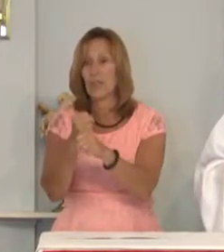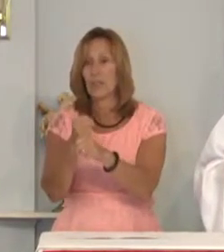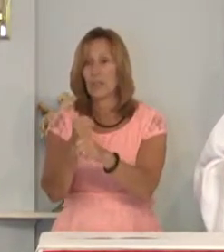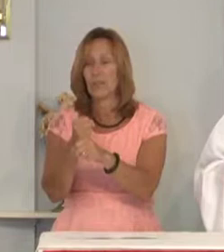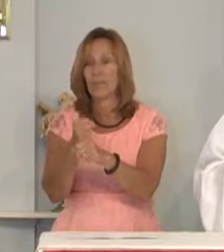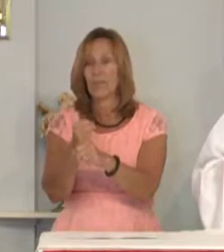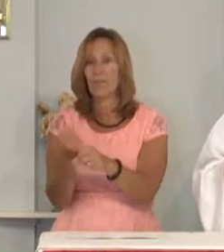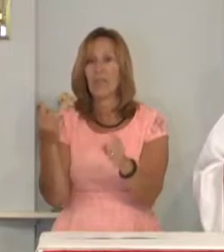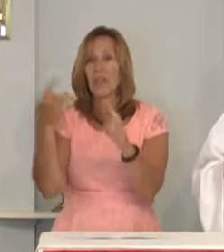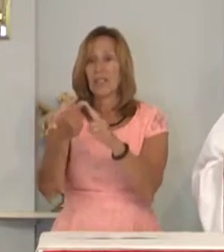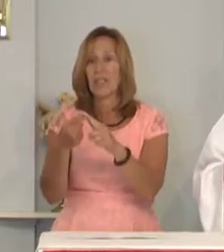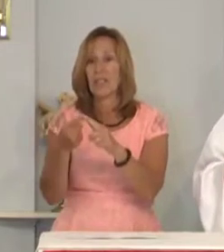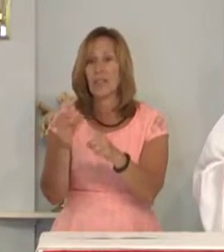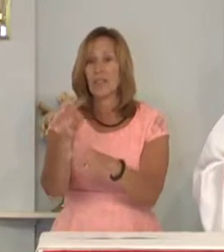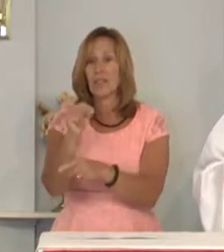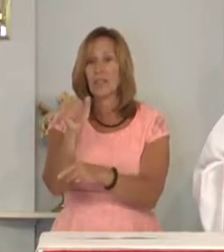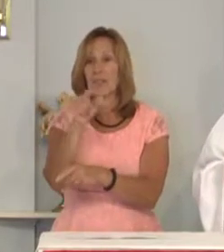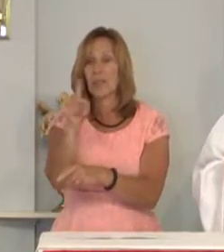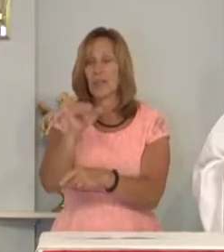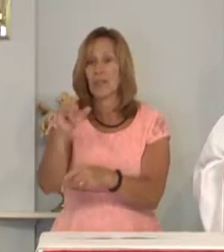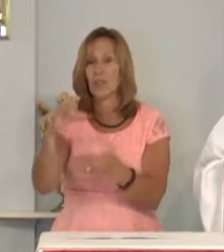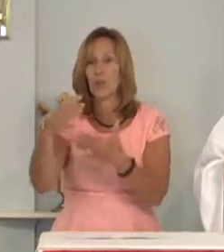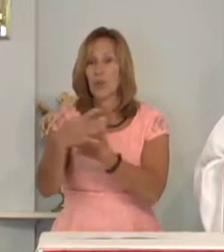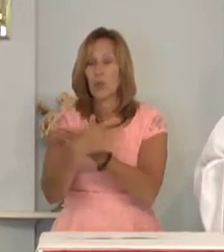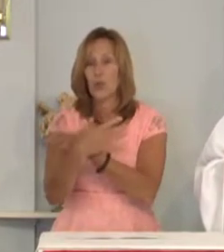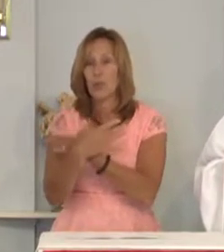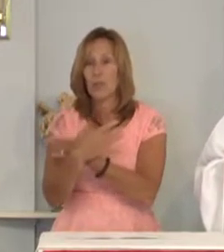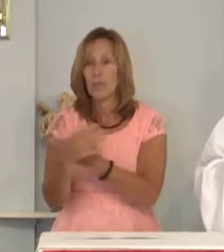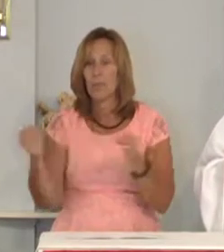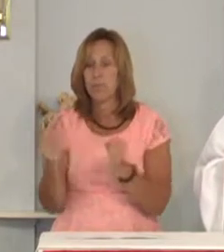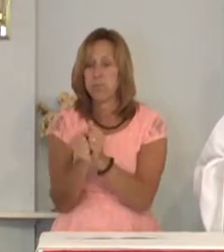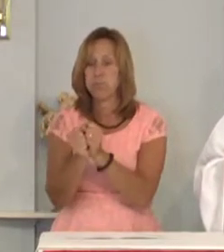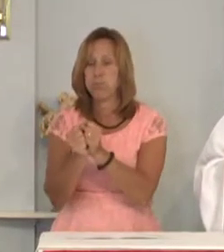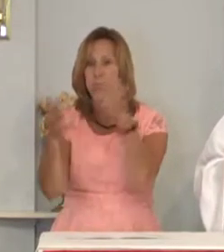until Nazi bombs burned it.